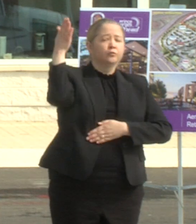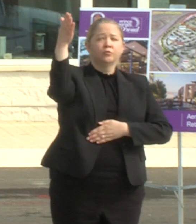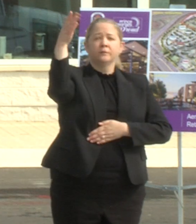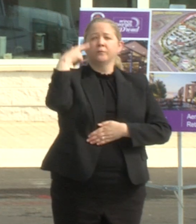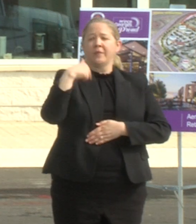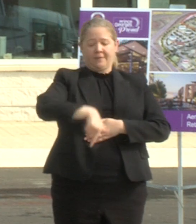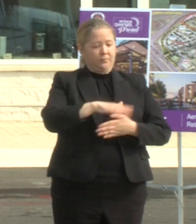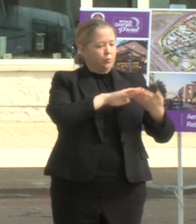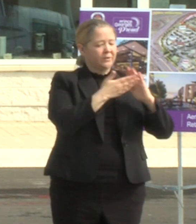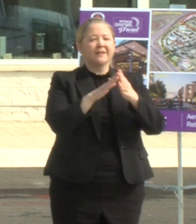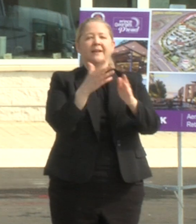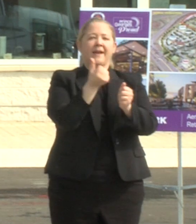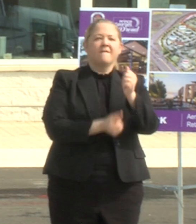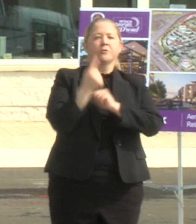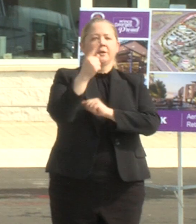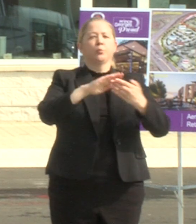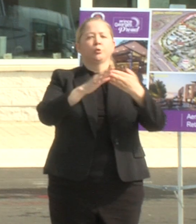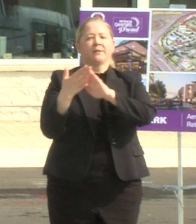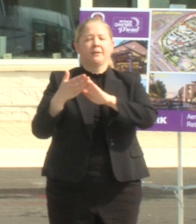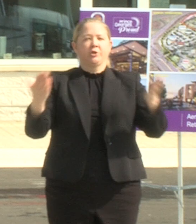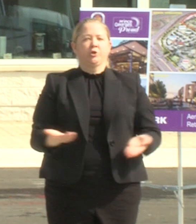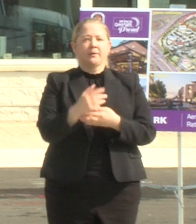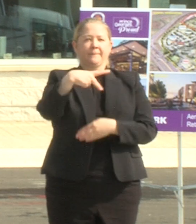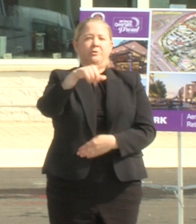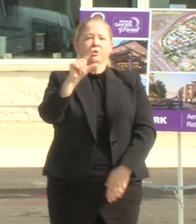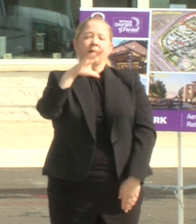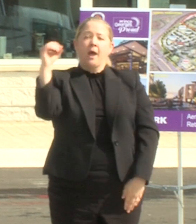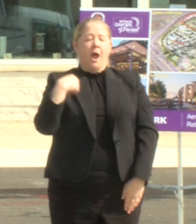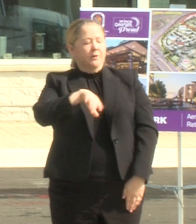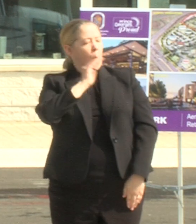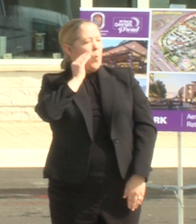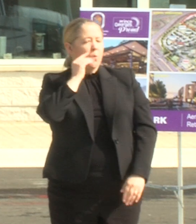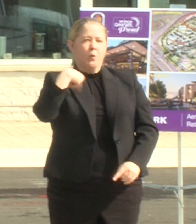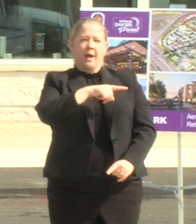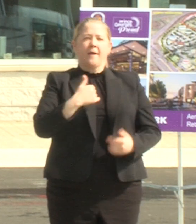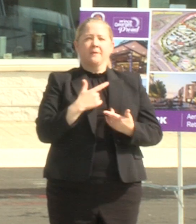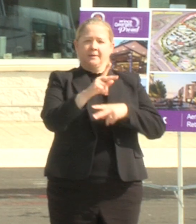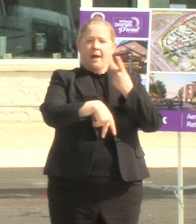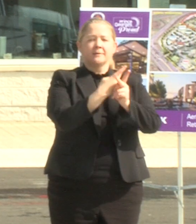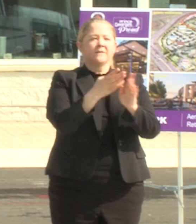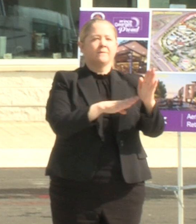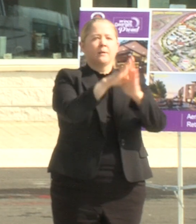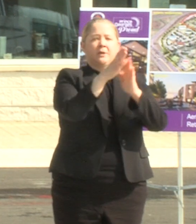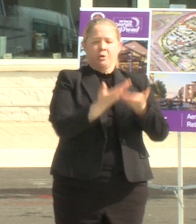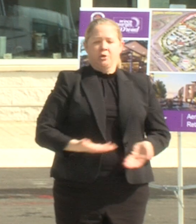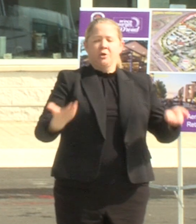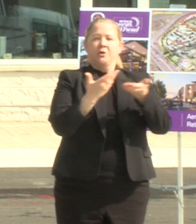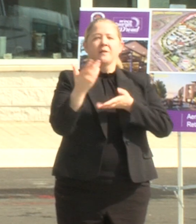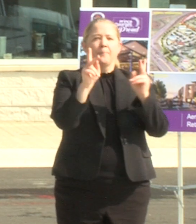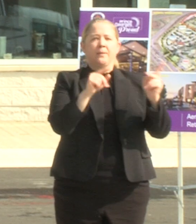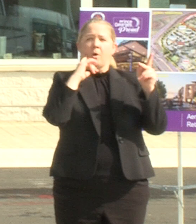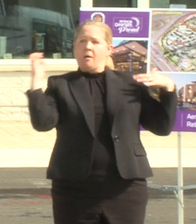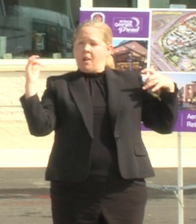communities in every community in prince george's county and i know that we have the kind of development here the people flock